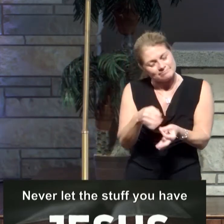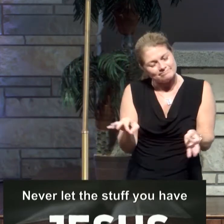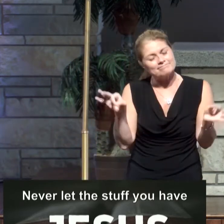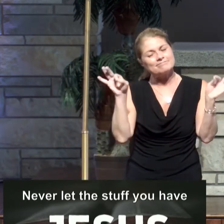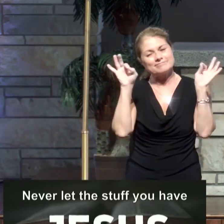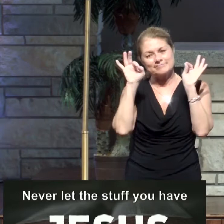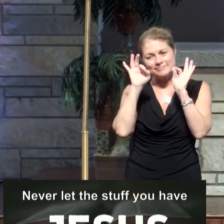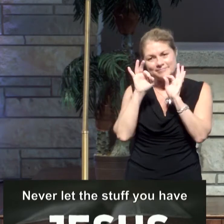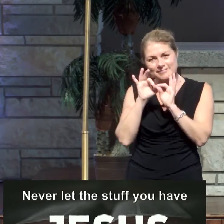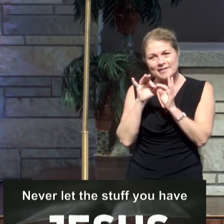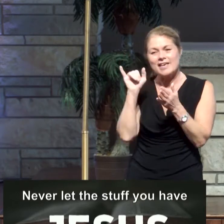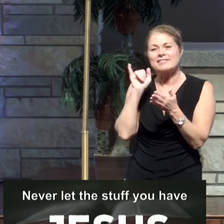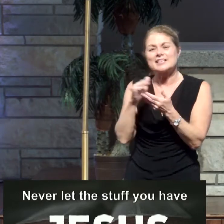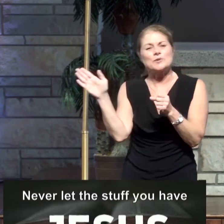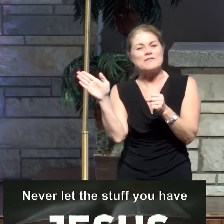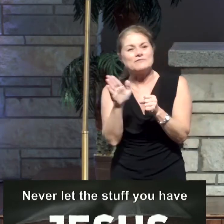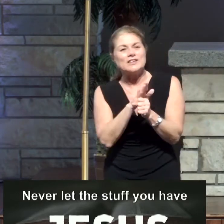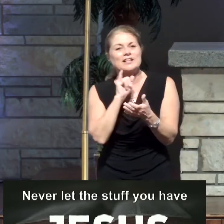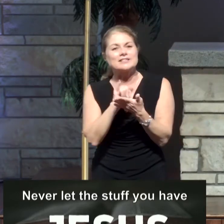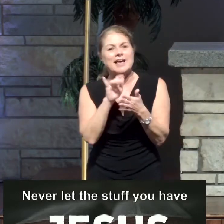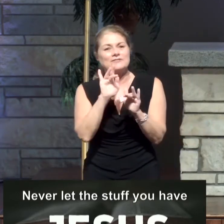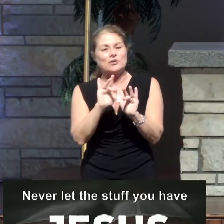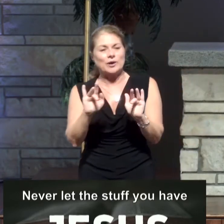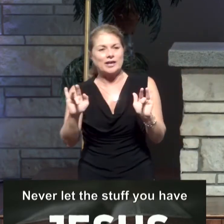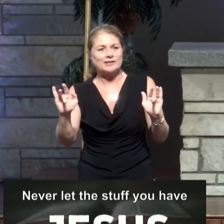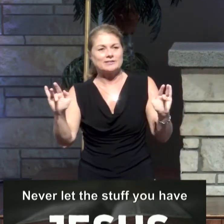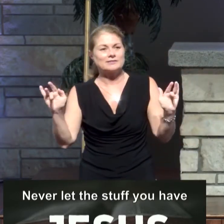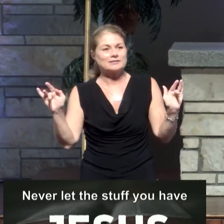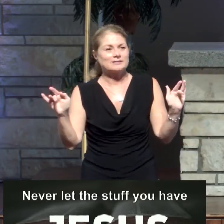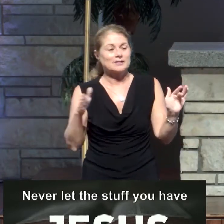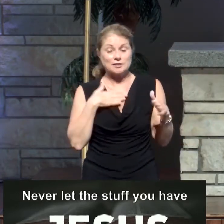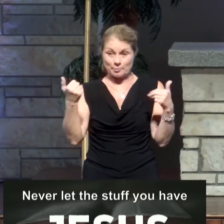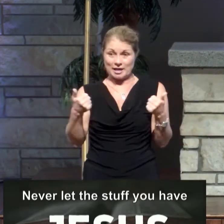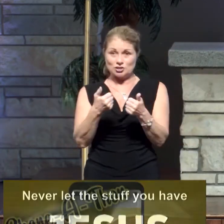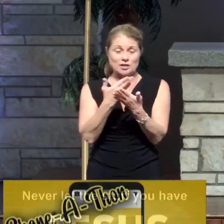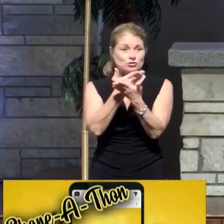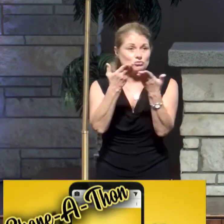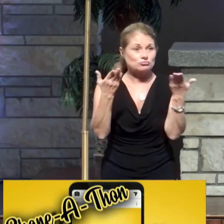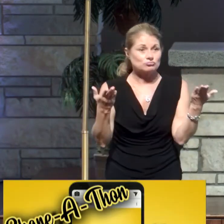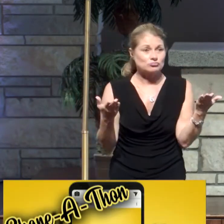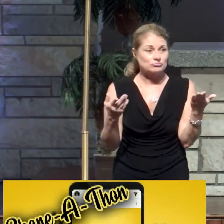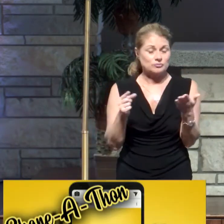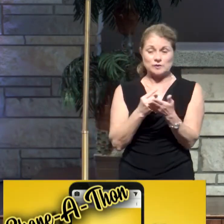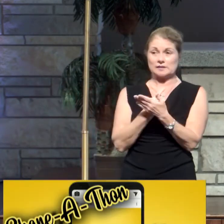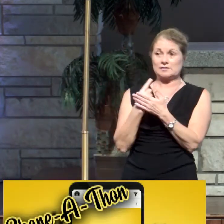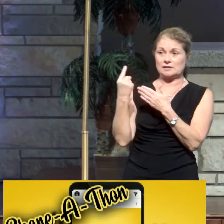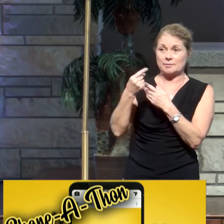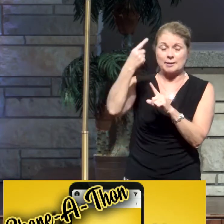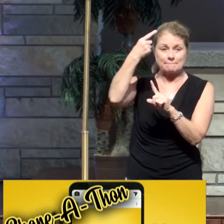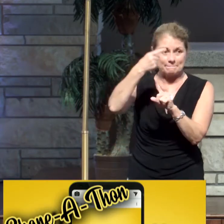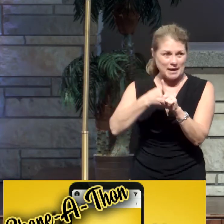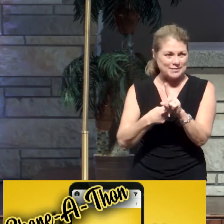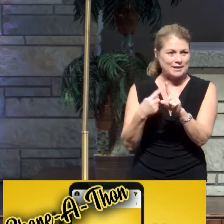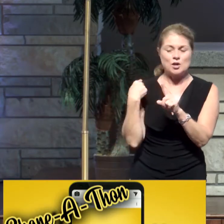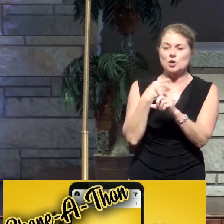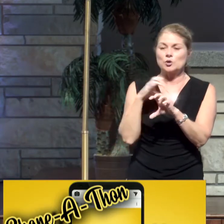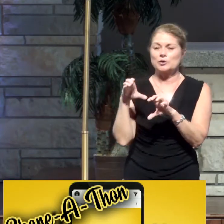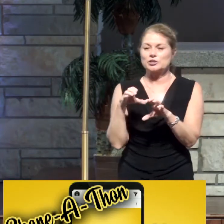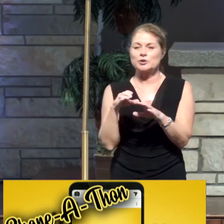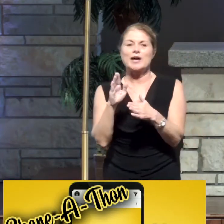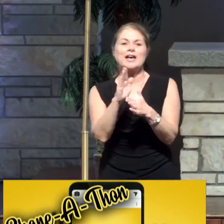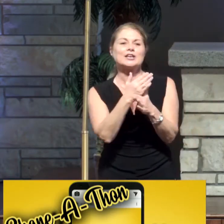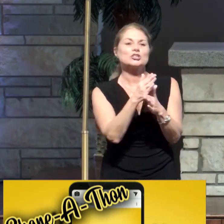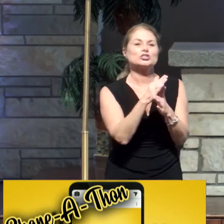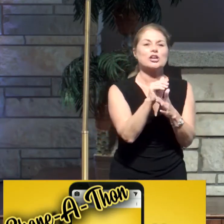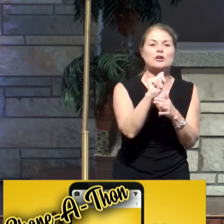That's what fills that void. Here's my challenge. This upcoming month, we're going to do a share-a-thon.